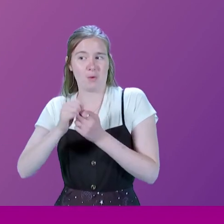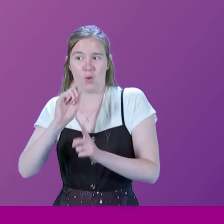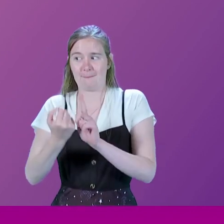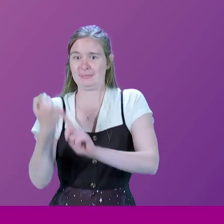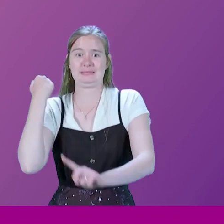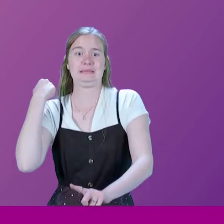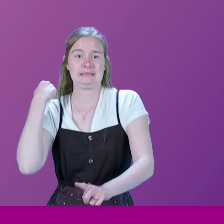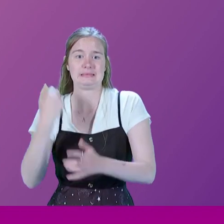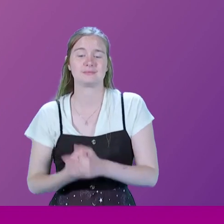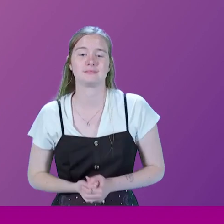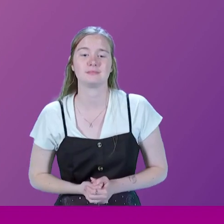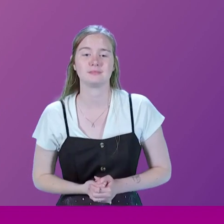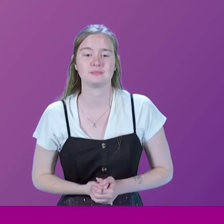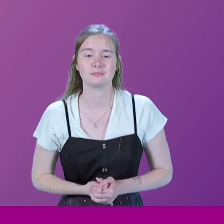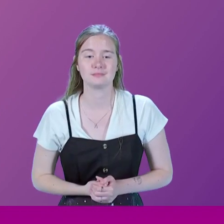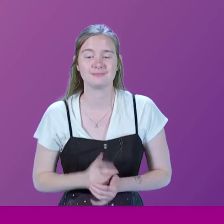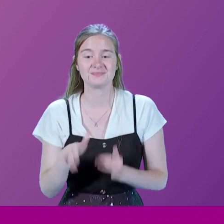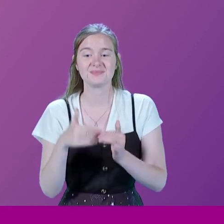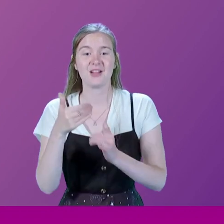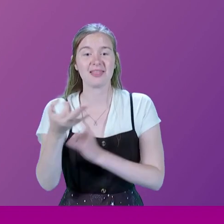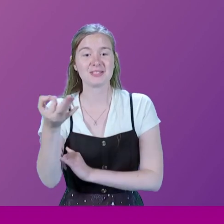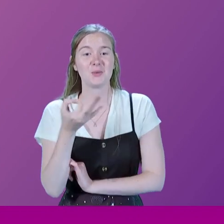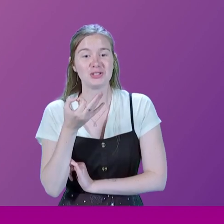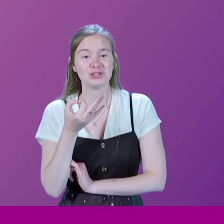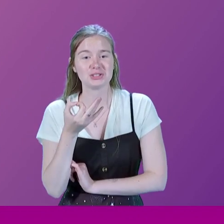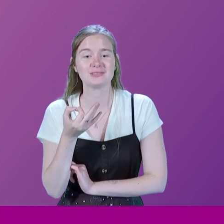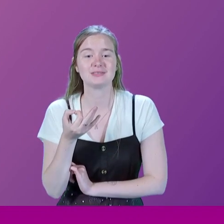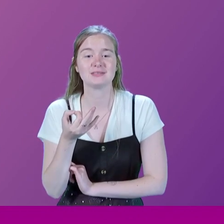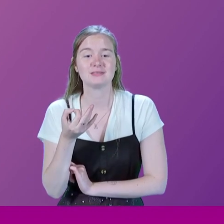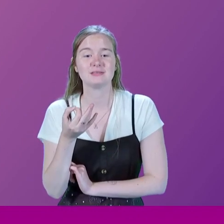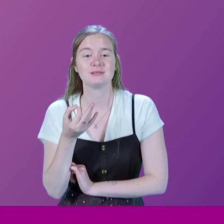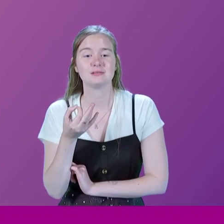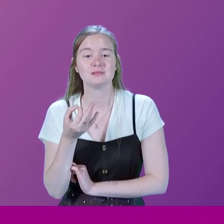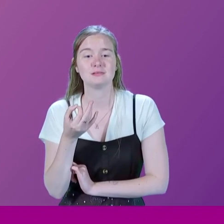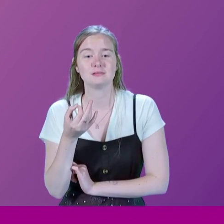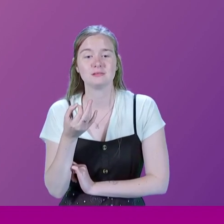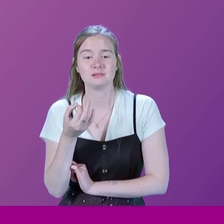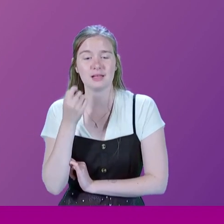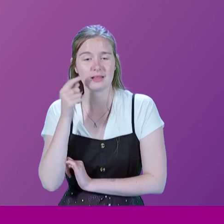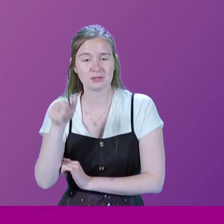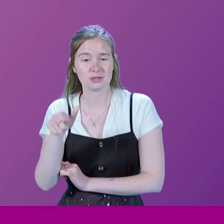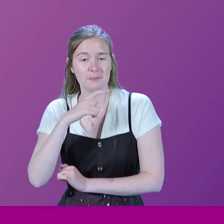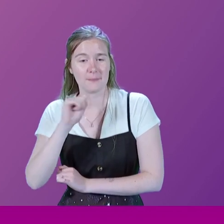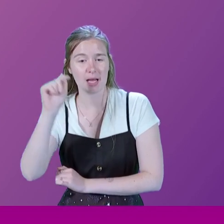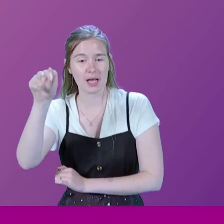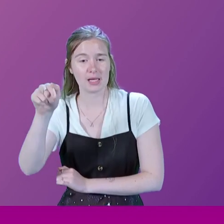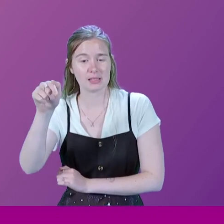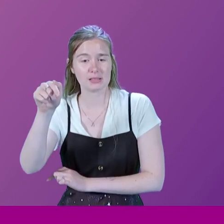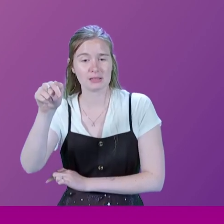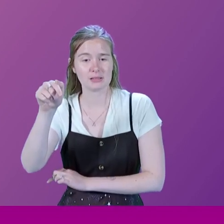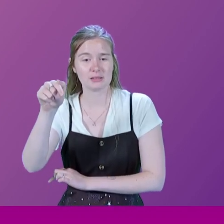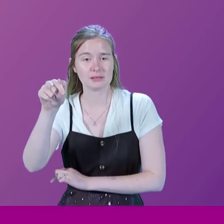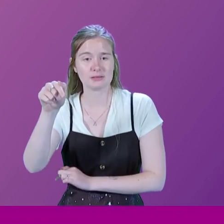like. And I'm going to take one last question in terms of time. And I think I had said the gentleman, but I see that